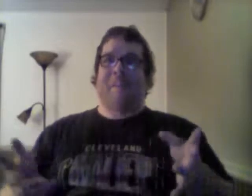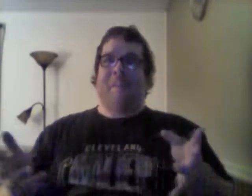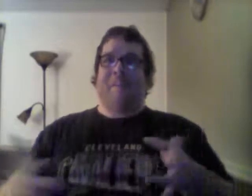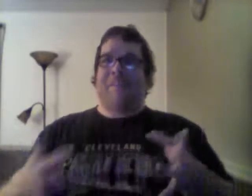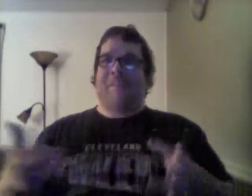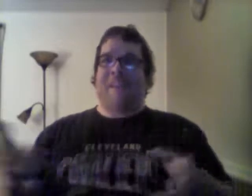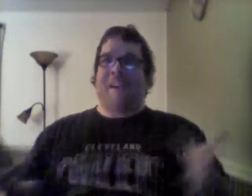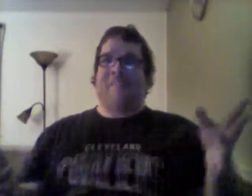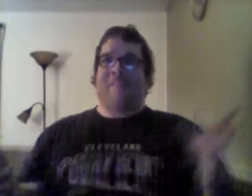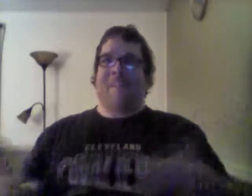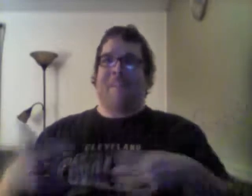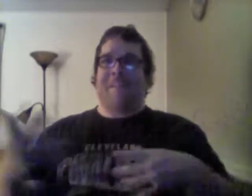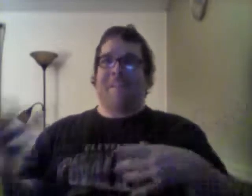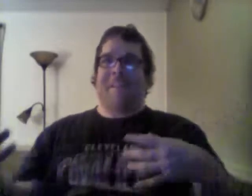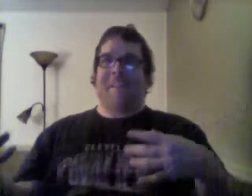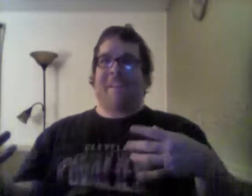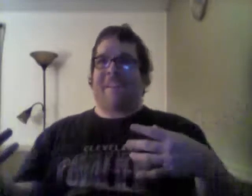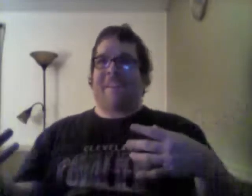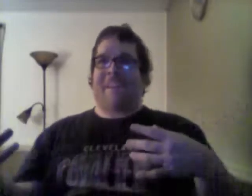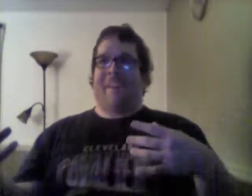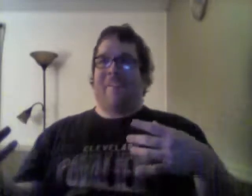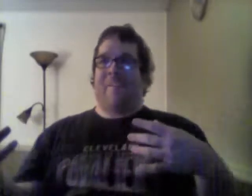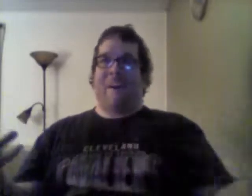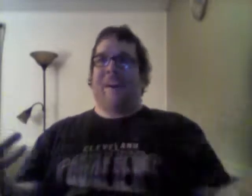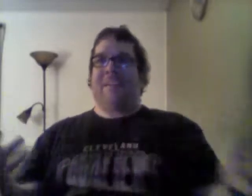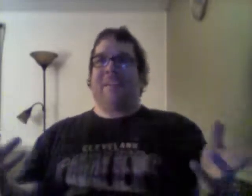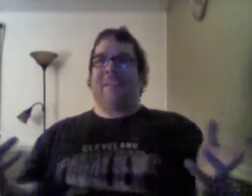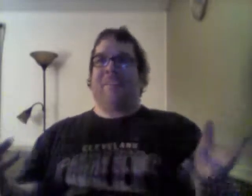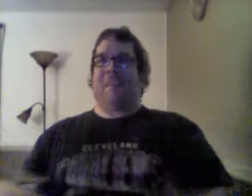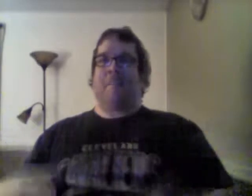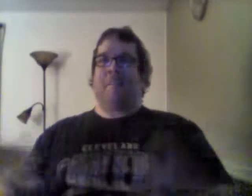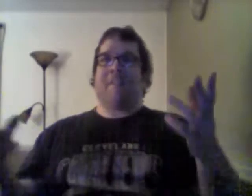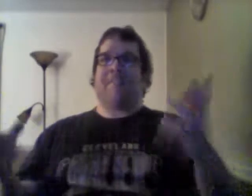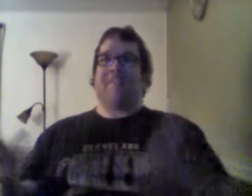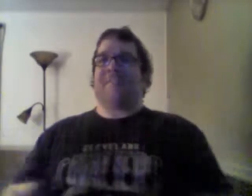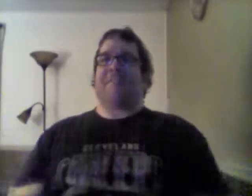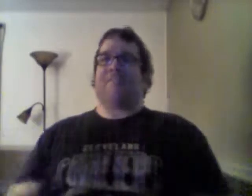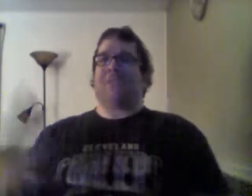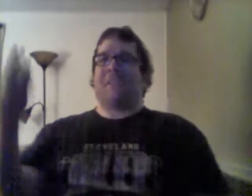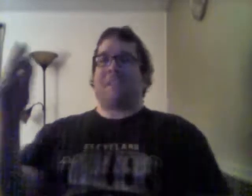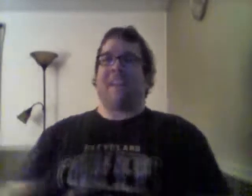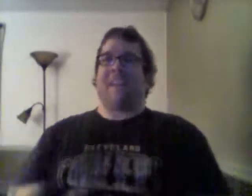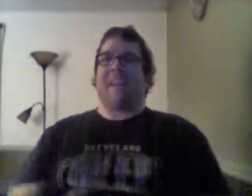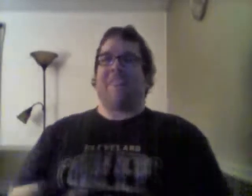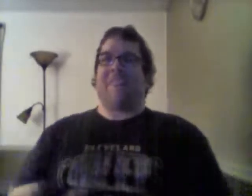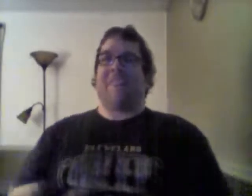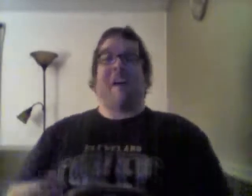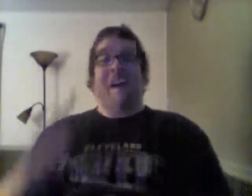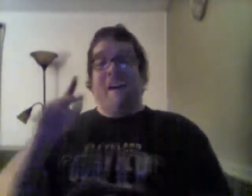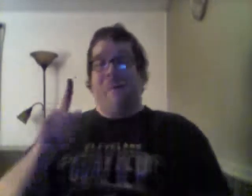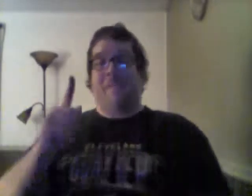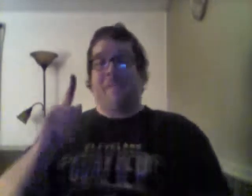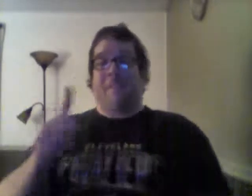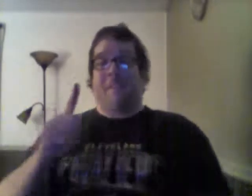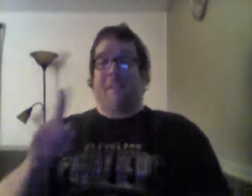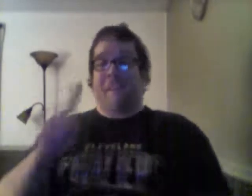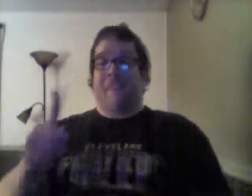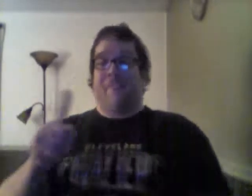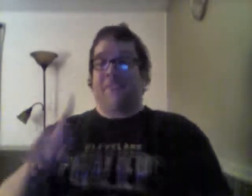something's gonna happen, and, like, I don't know, Ozzy's gonna be, like, a monster or some shit like that, I don't know. Wasn't completely 100%